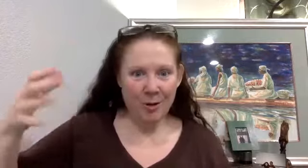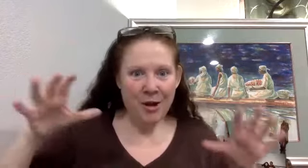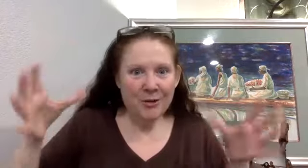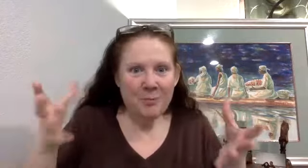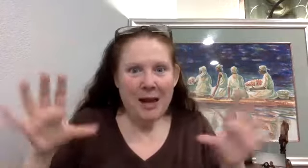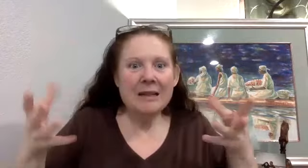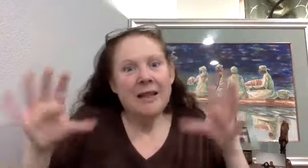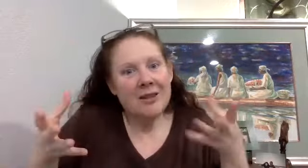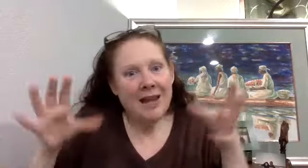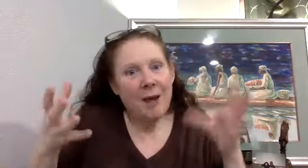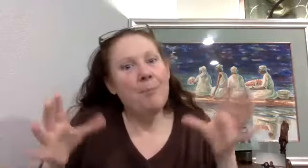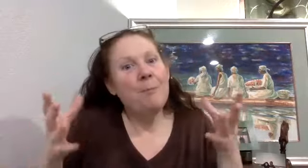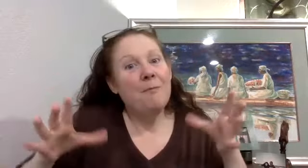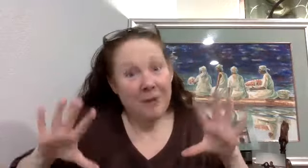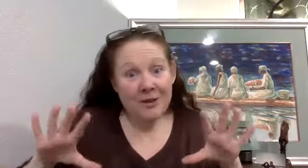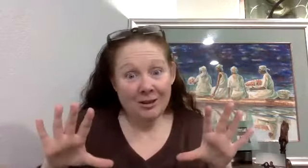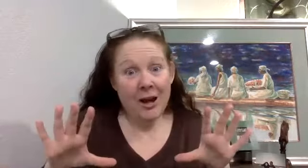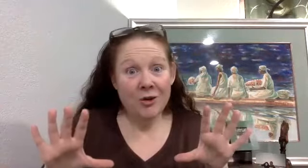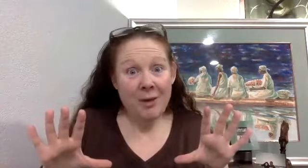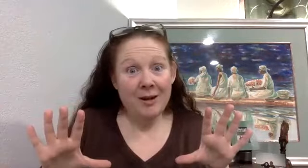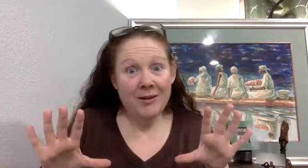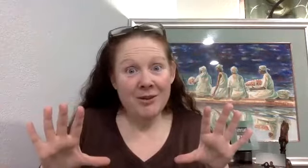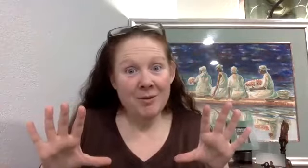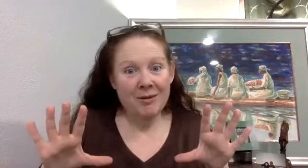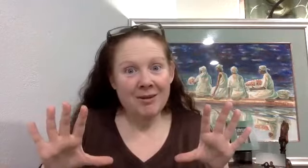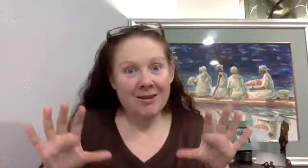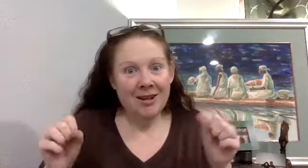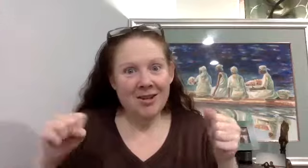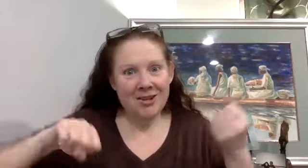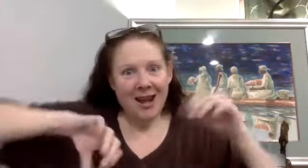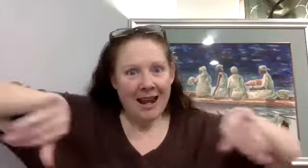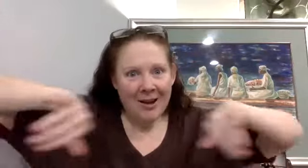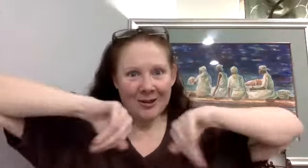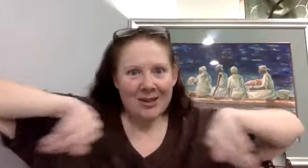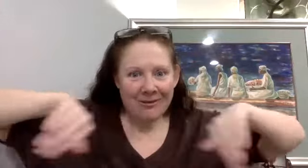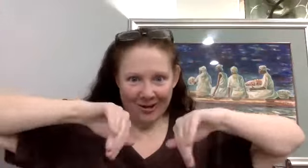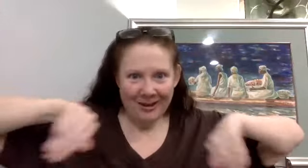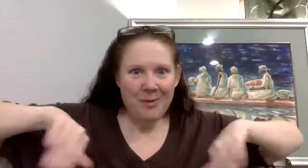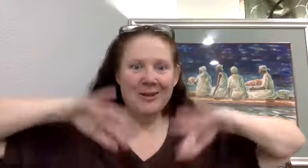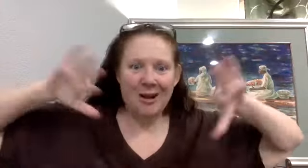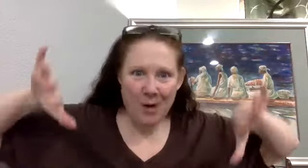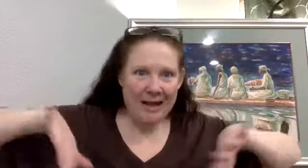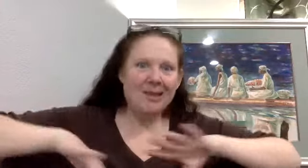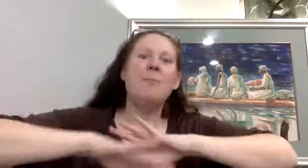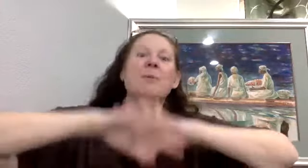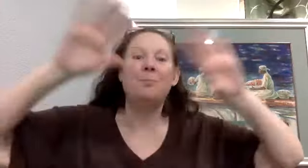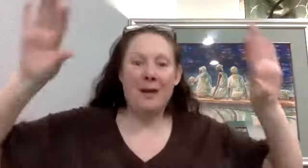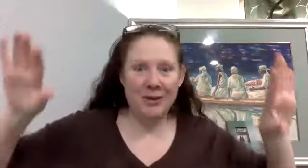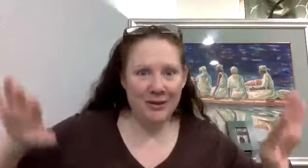So it's basically the same physiological mechanism. Just, it goes differently based on body tops, based on